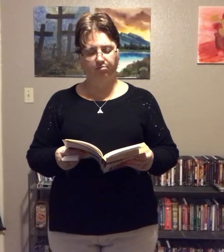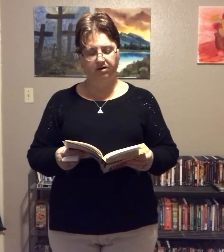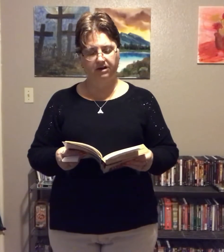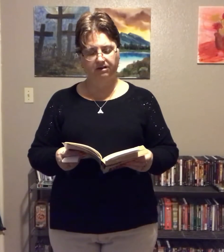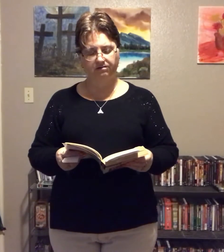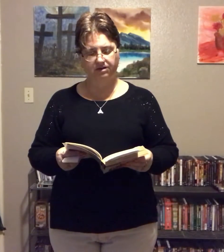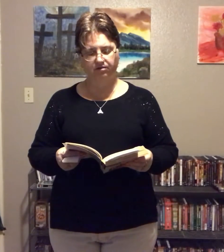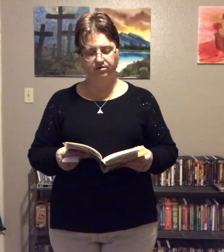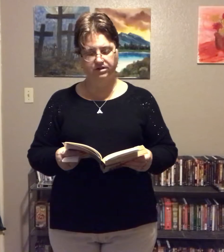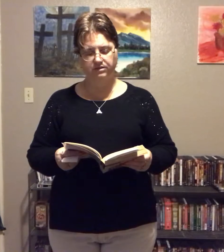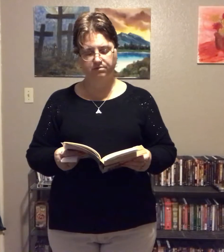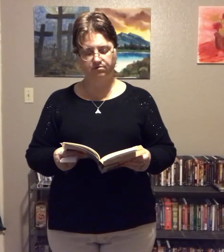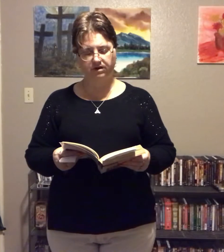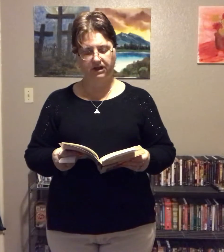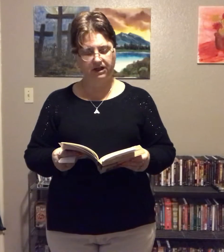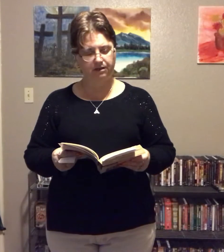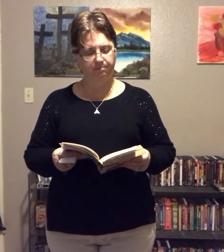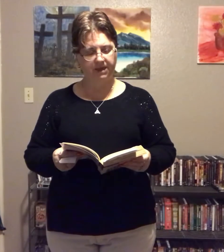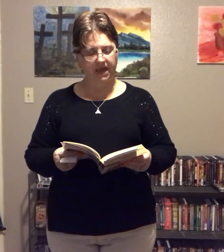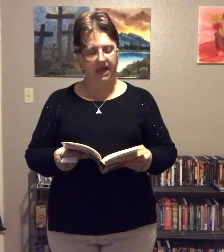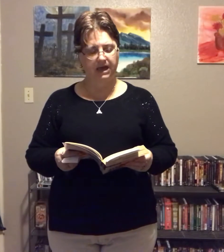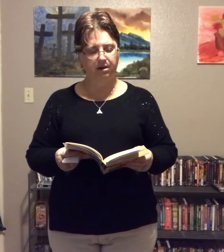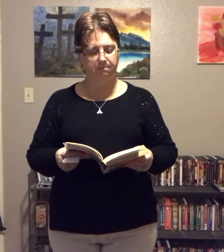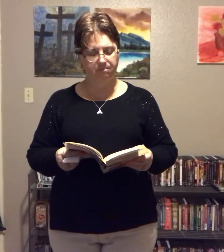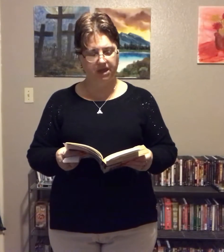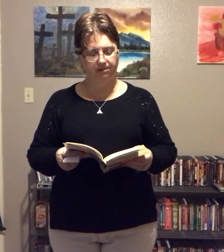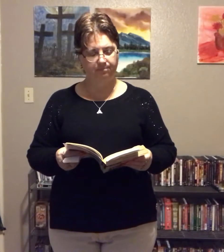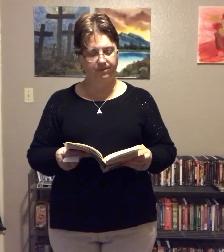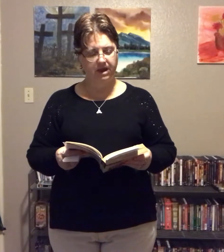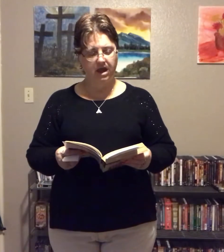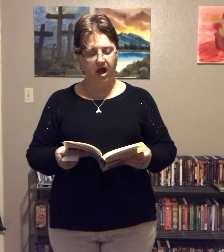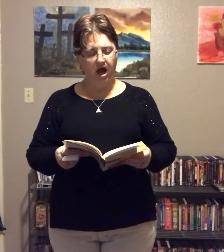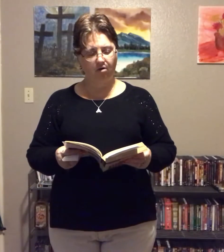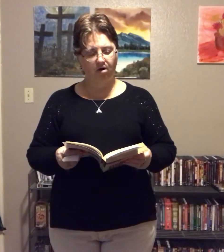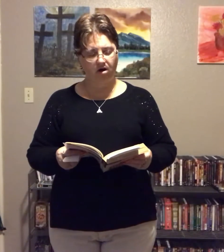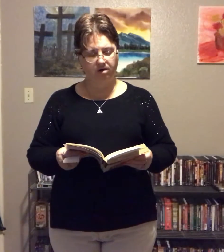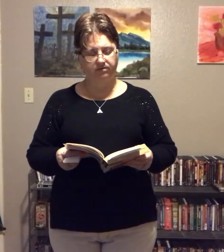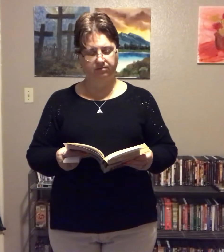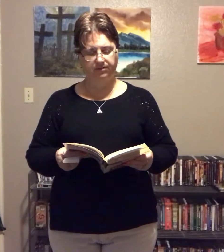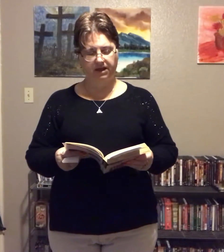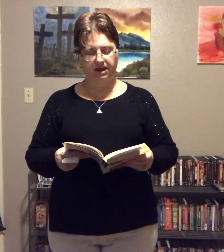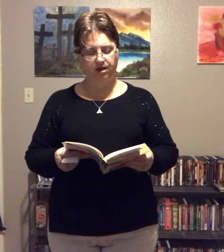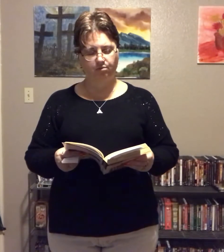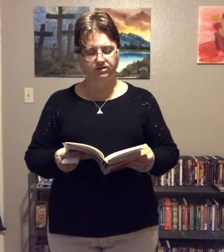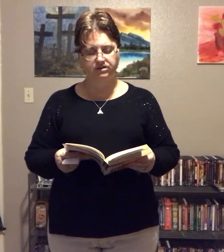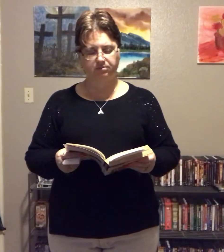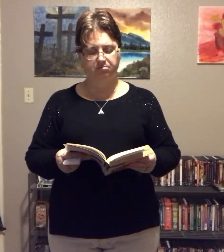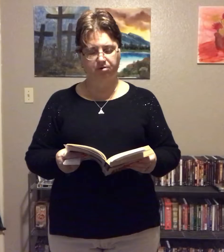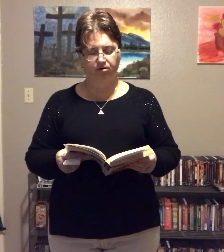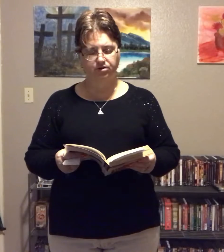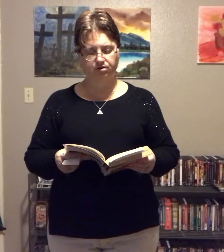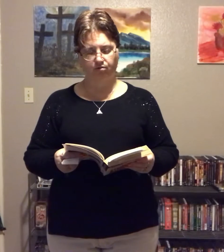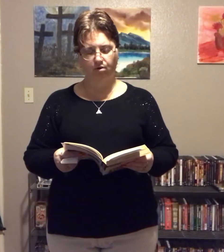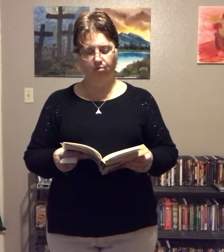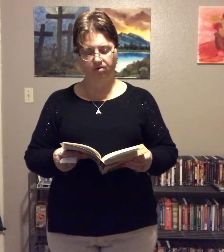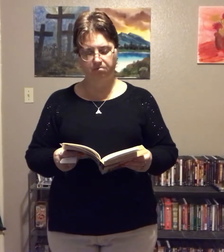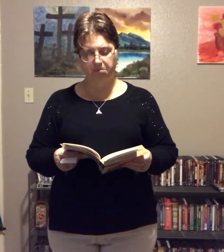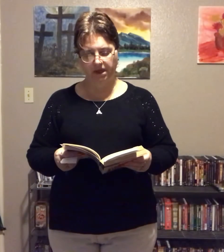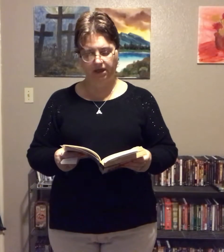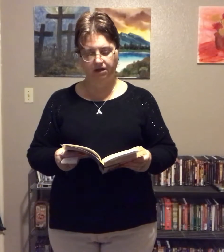obedience that are just between him and me. How awesome that he wants to be personal with me,